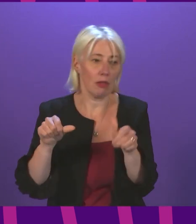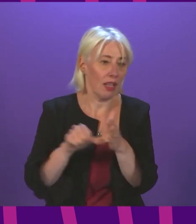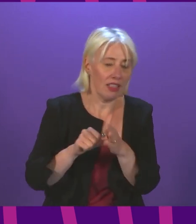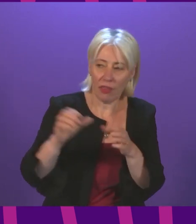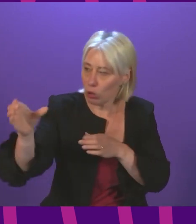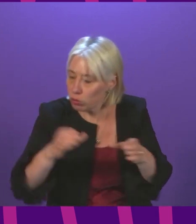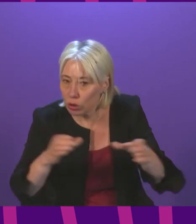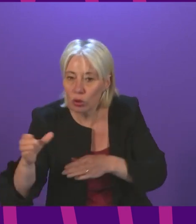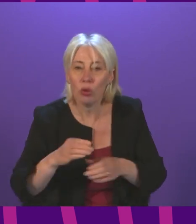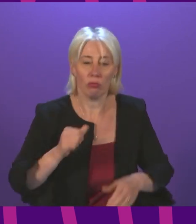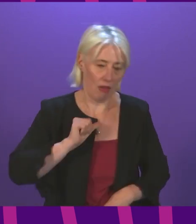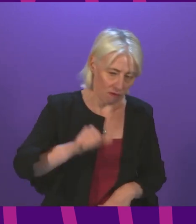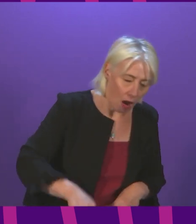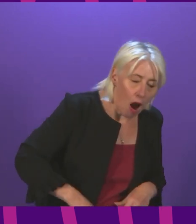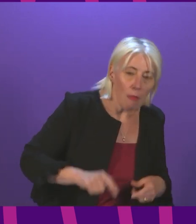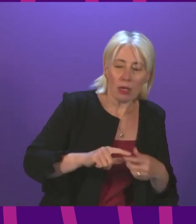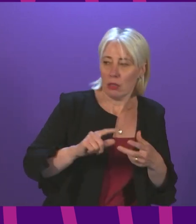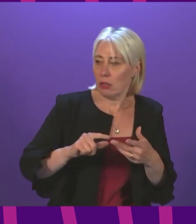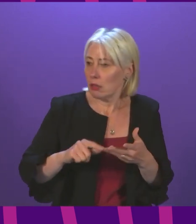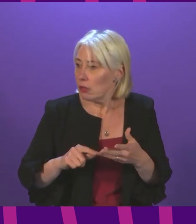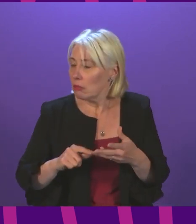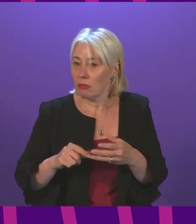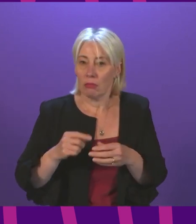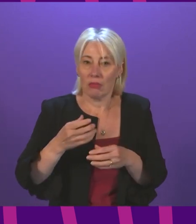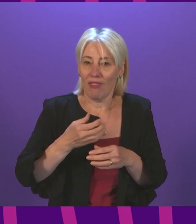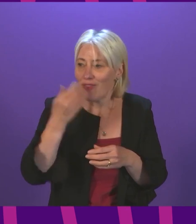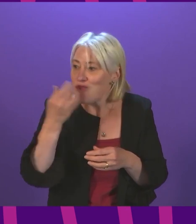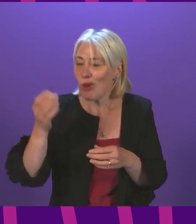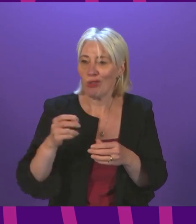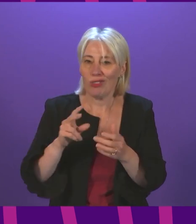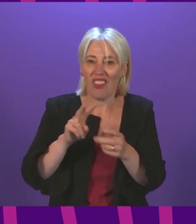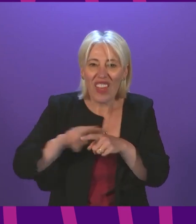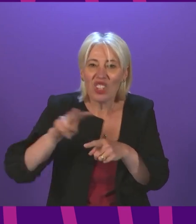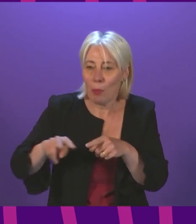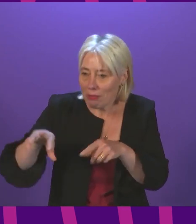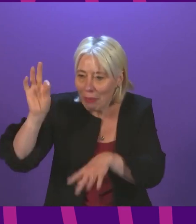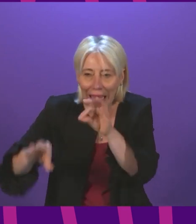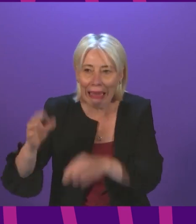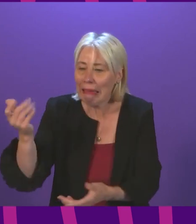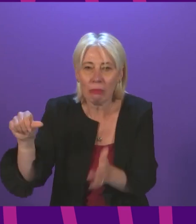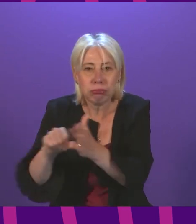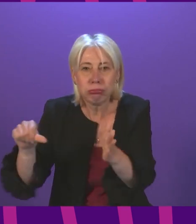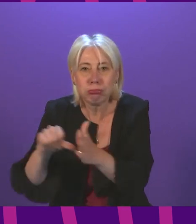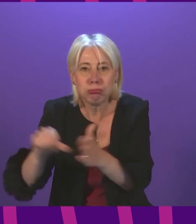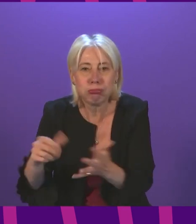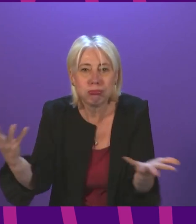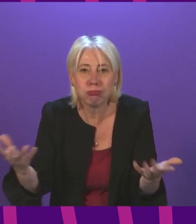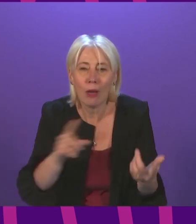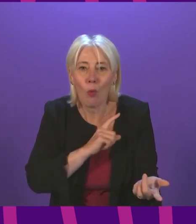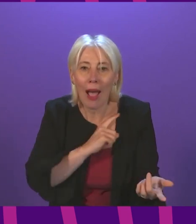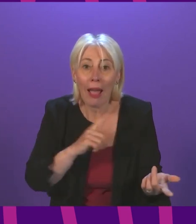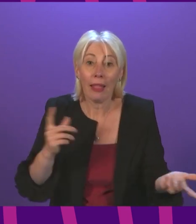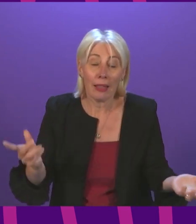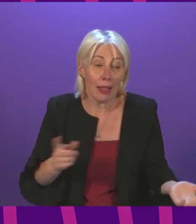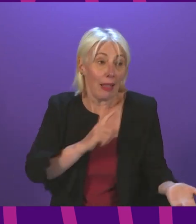for agricultural businesses picking fruit and vegetables for example and the reason for that which is why it is a bit